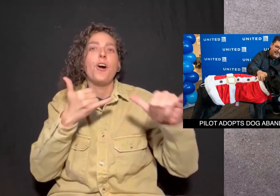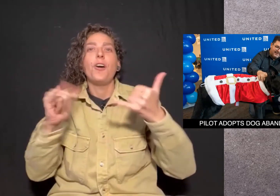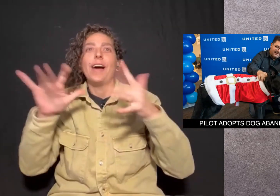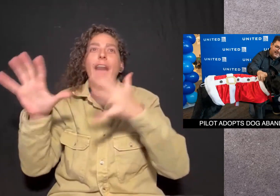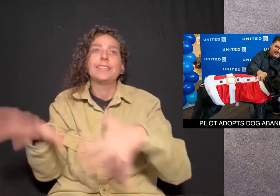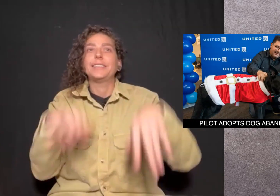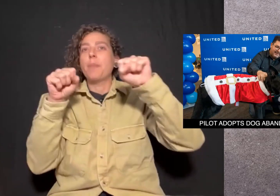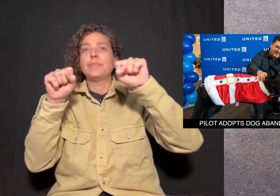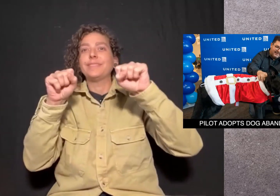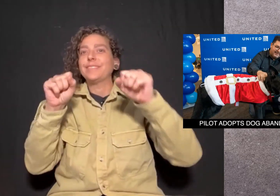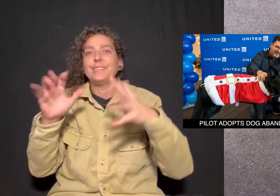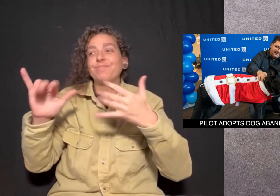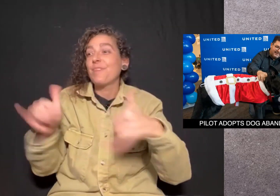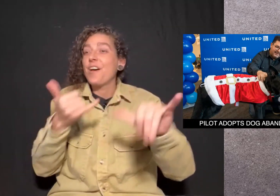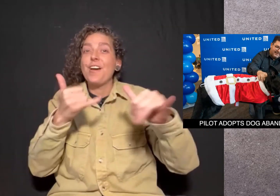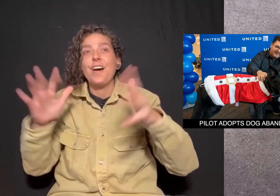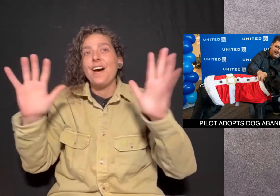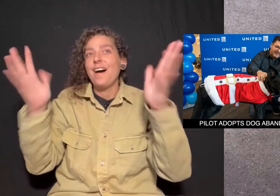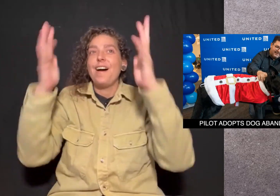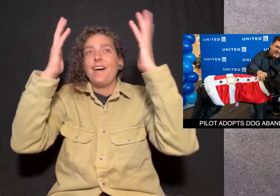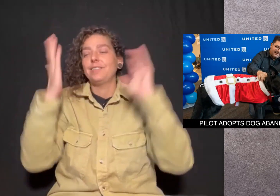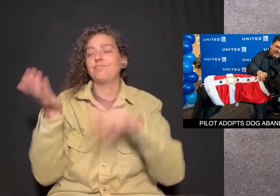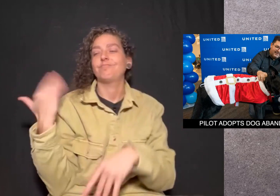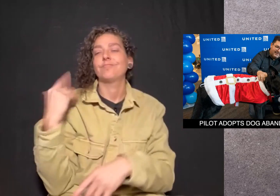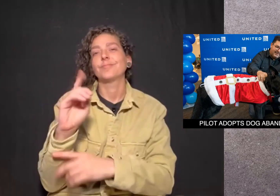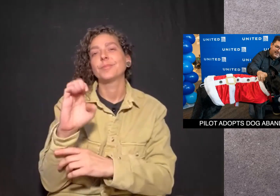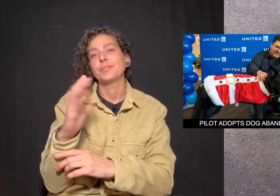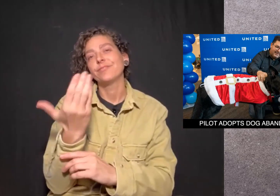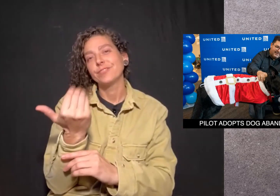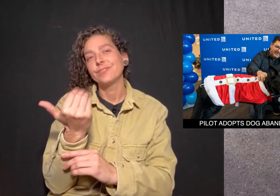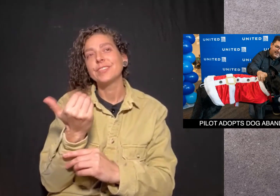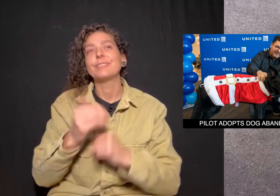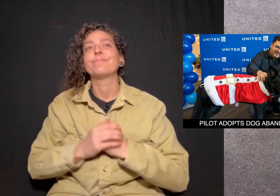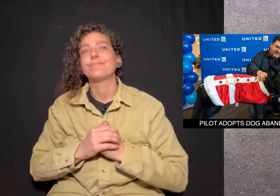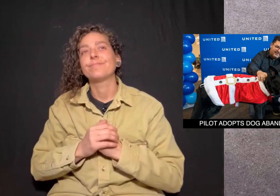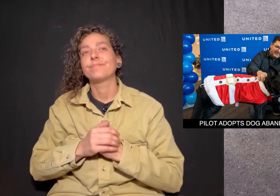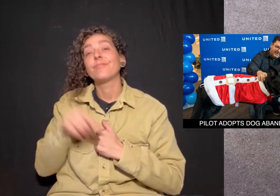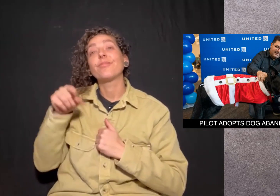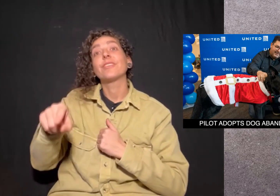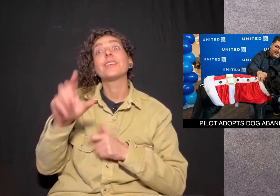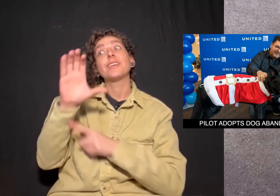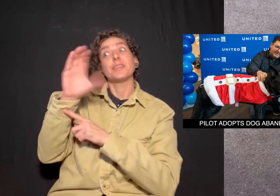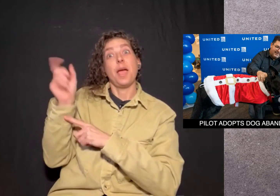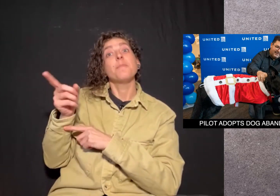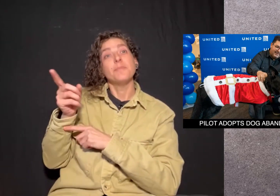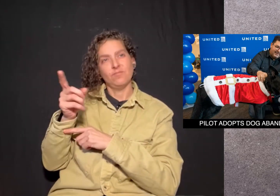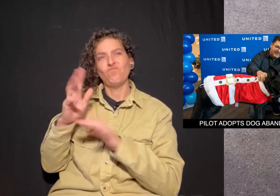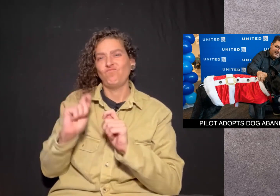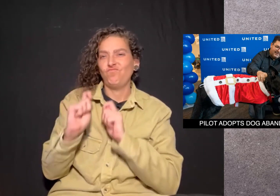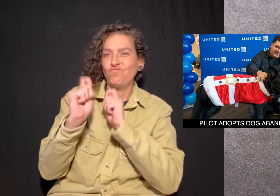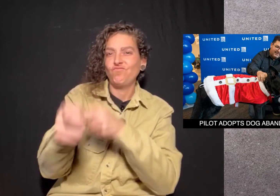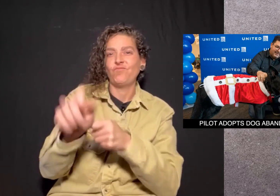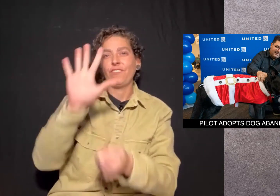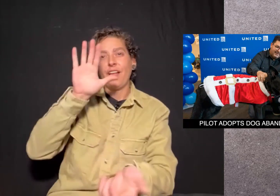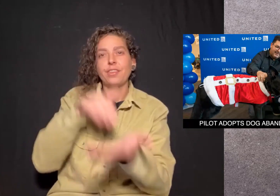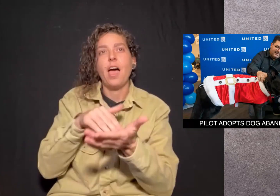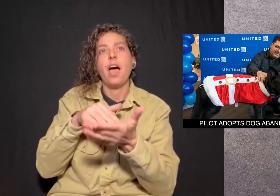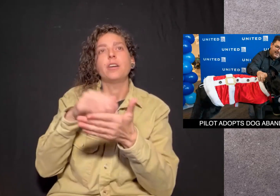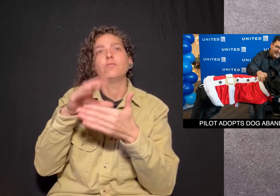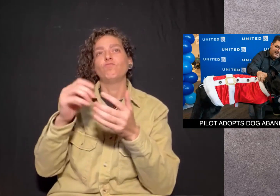a huge adoption party on December 15th. The company also donated $5,000 to